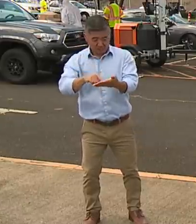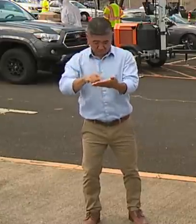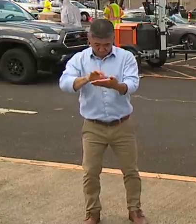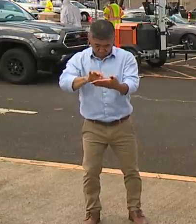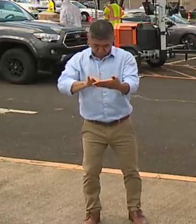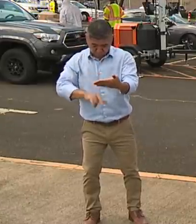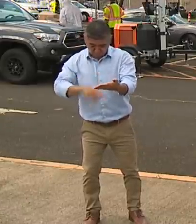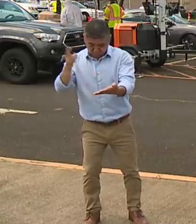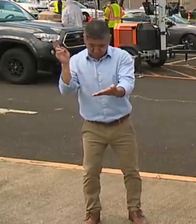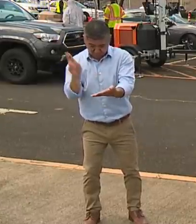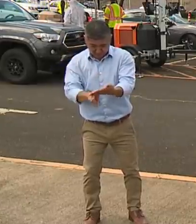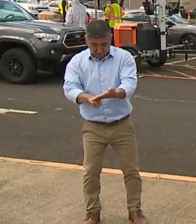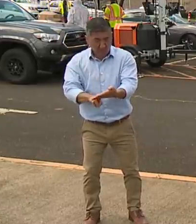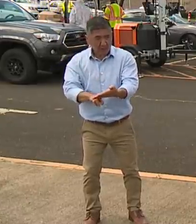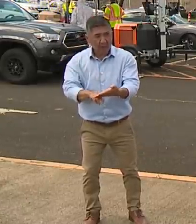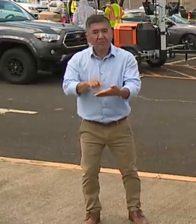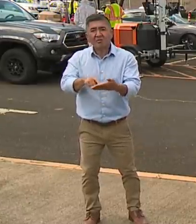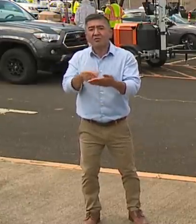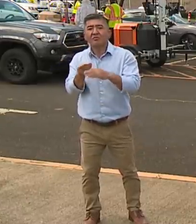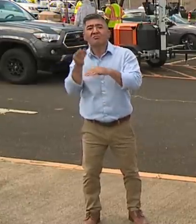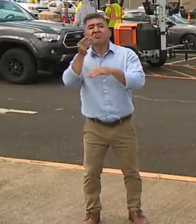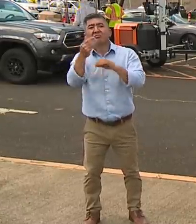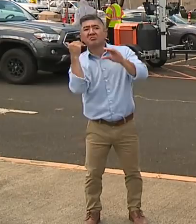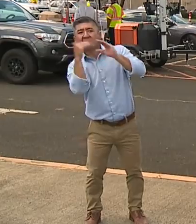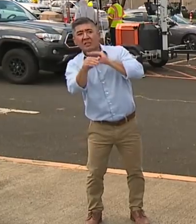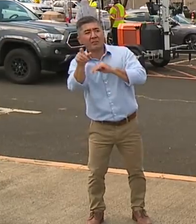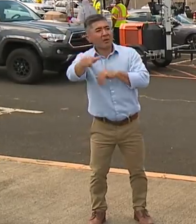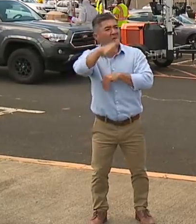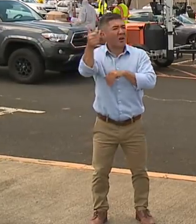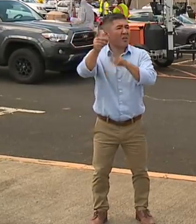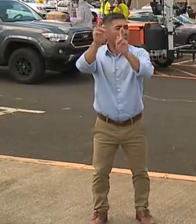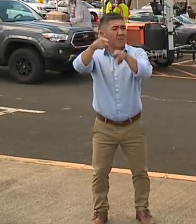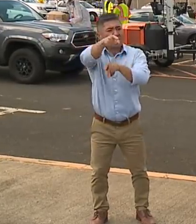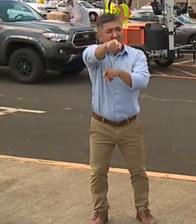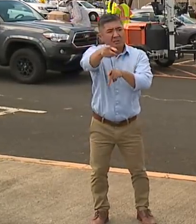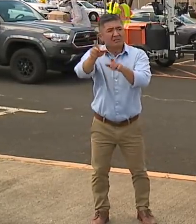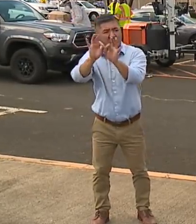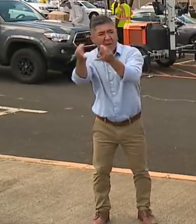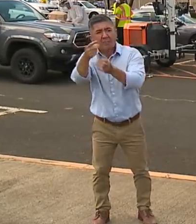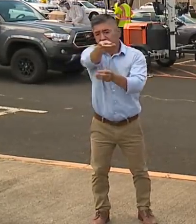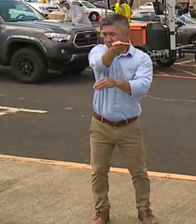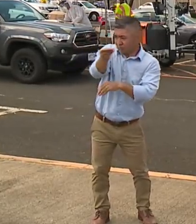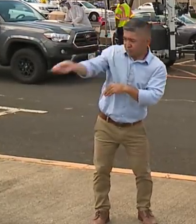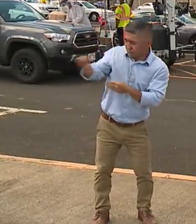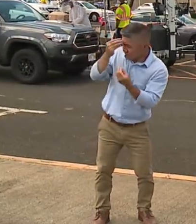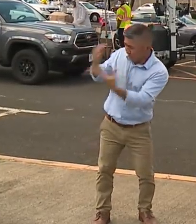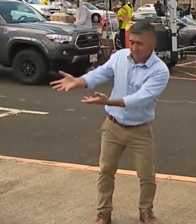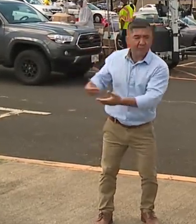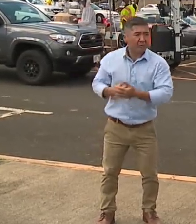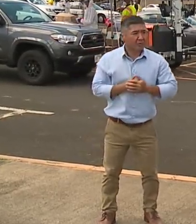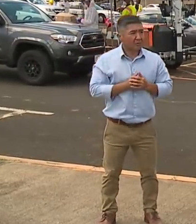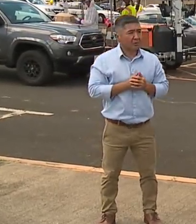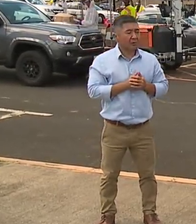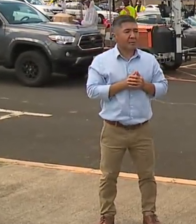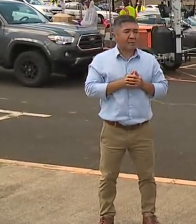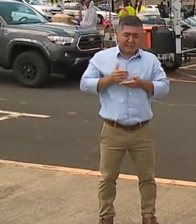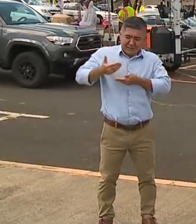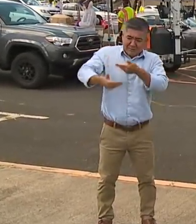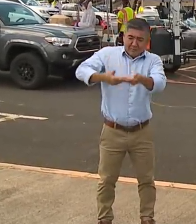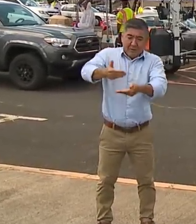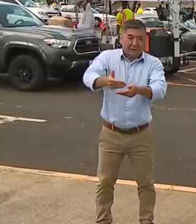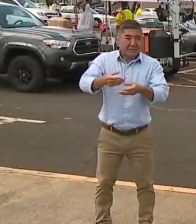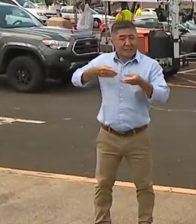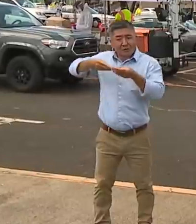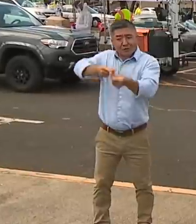given to other folks to give to them. So we're trying to cover every base. It may not be perfect in every